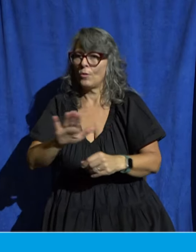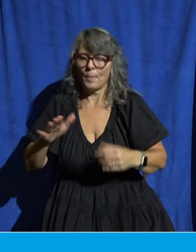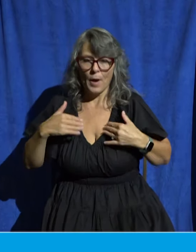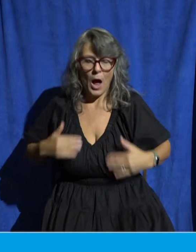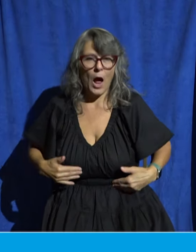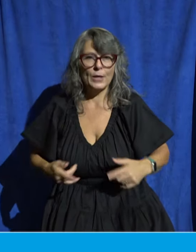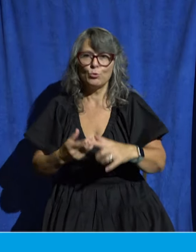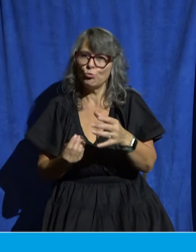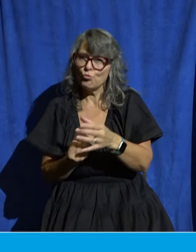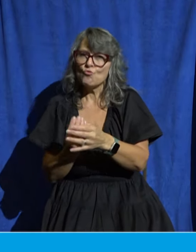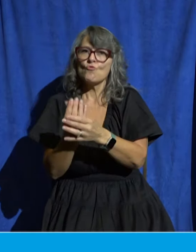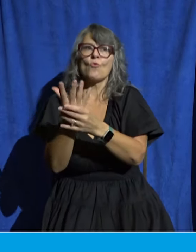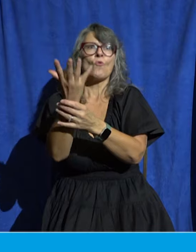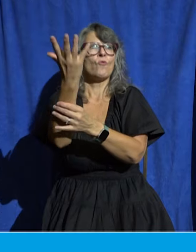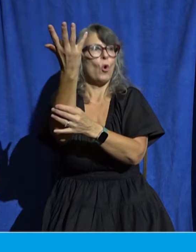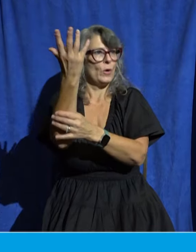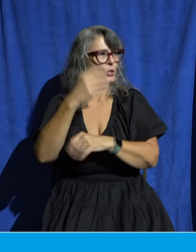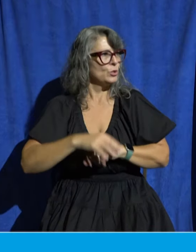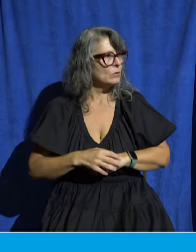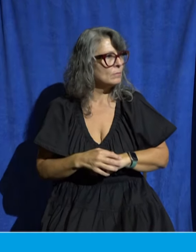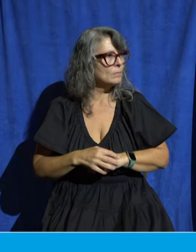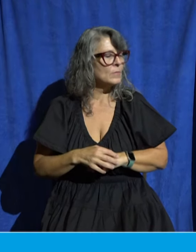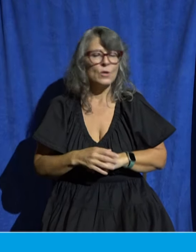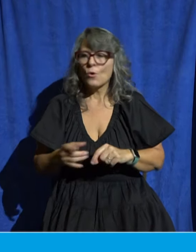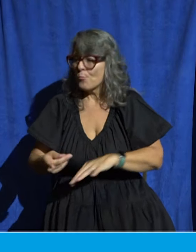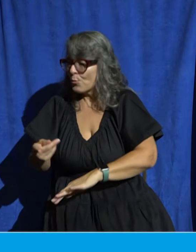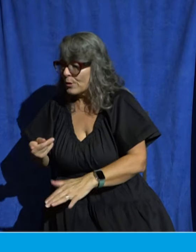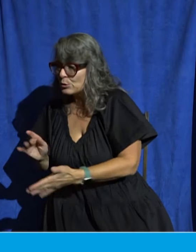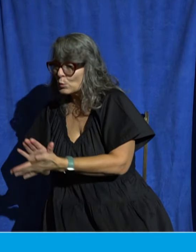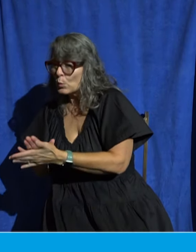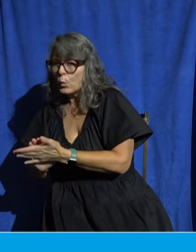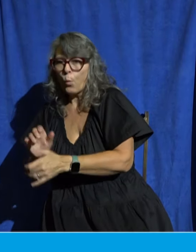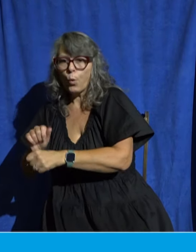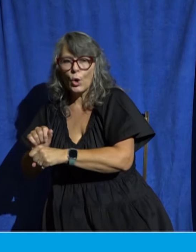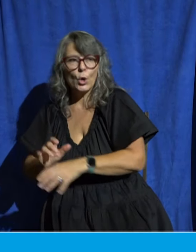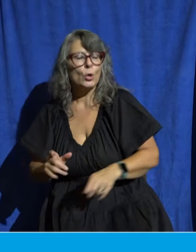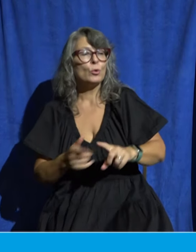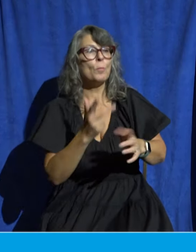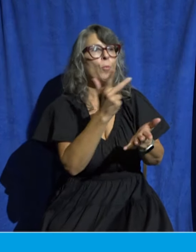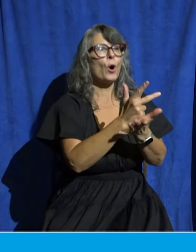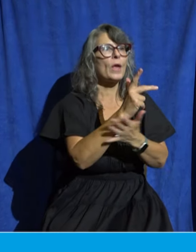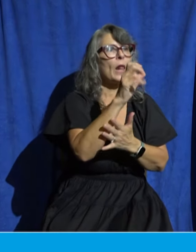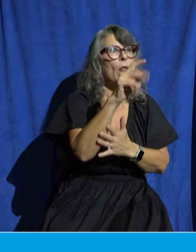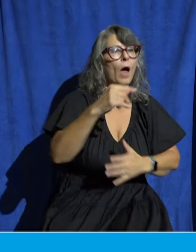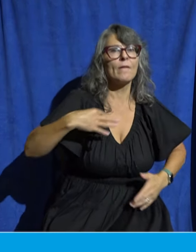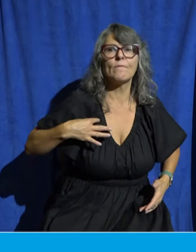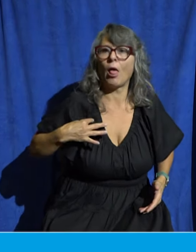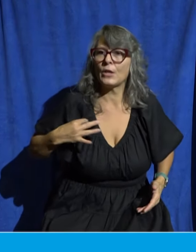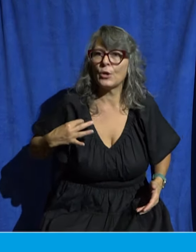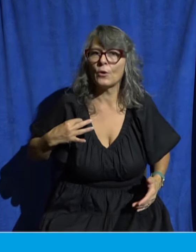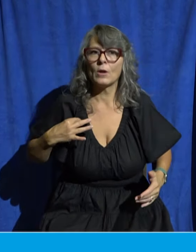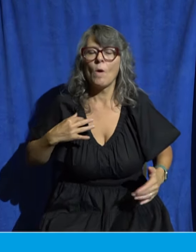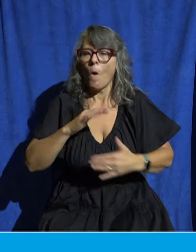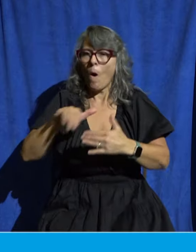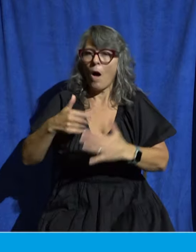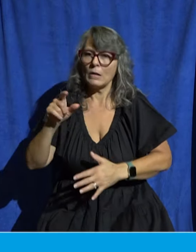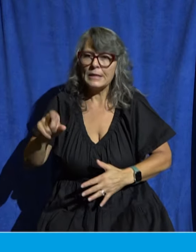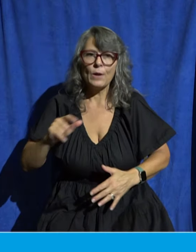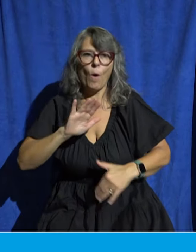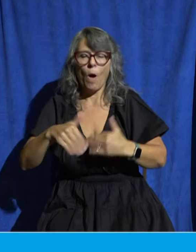worker to the parking lot volunteer, they are all equally needed and all of equal value. Yes, there might be differing